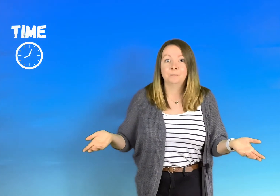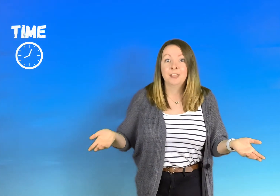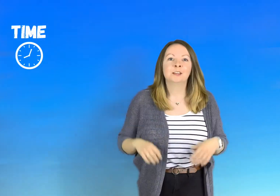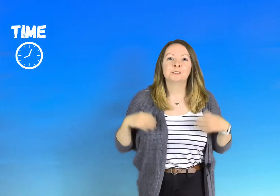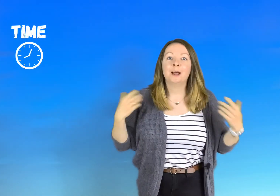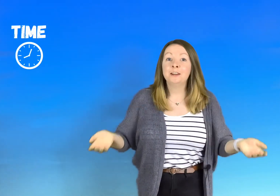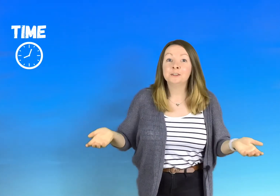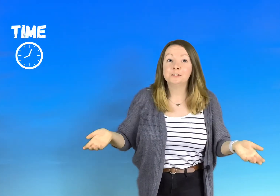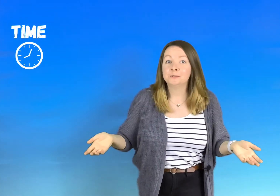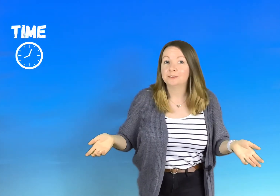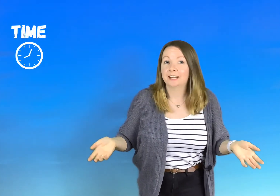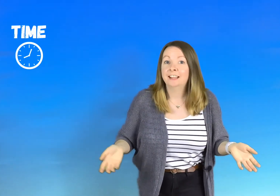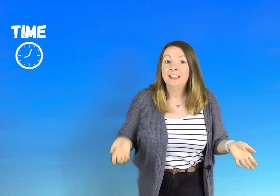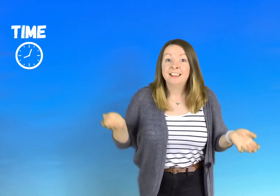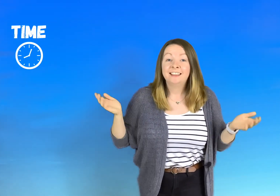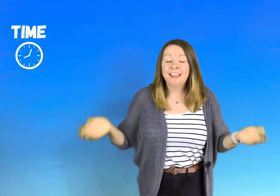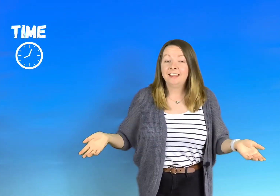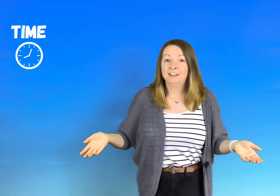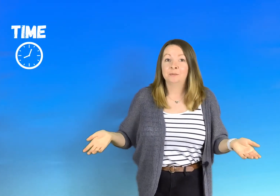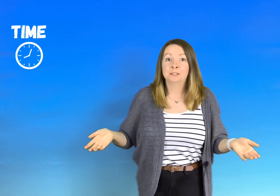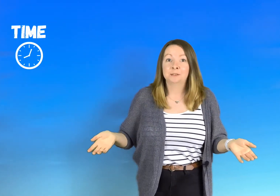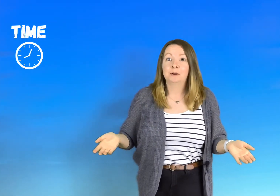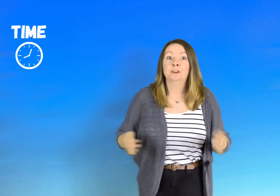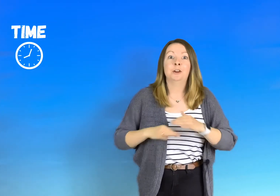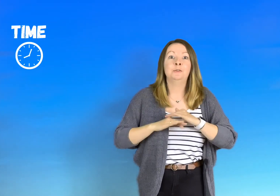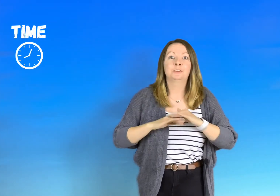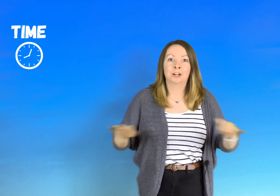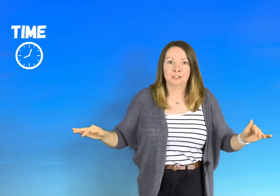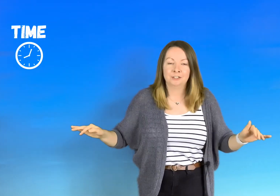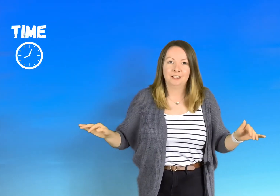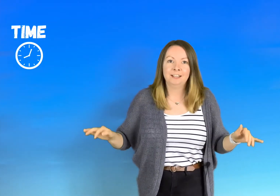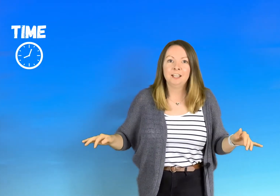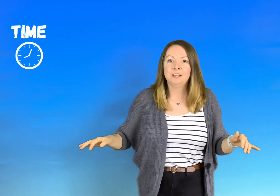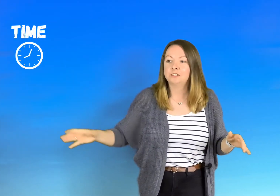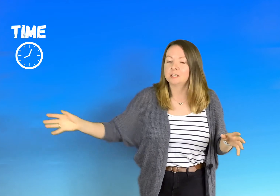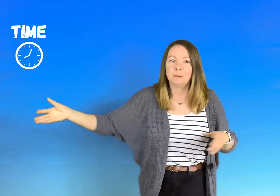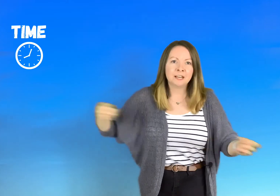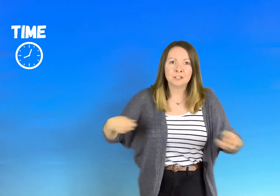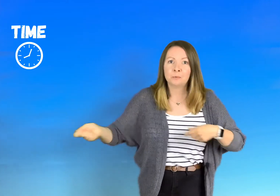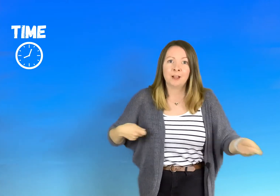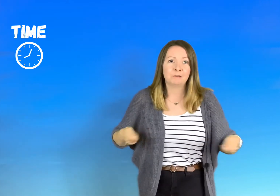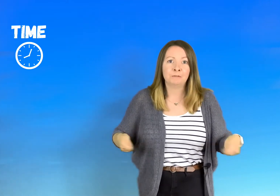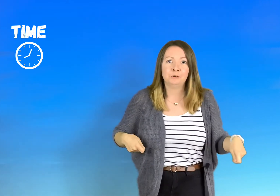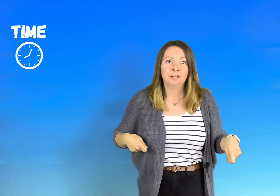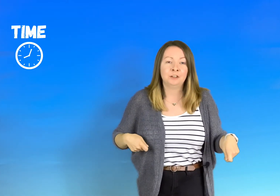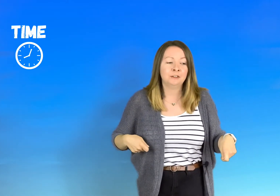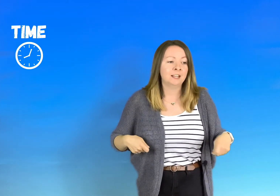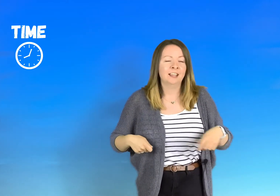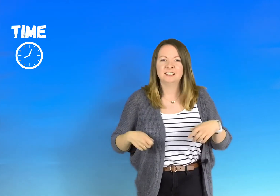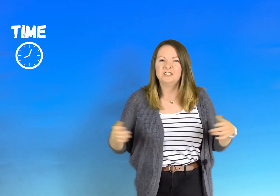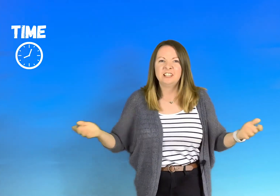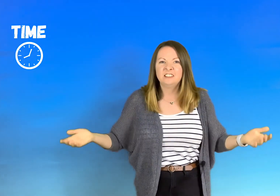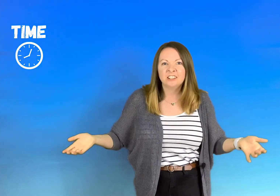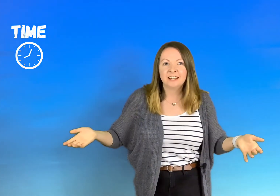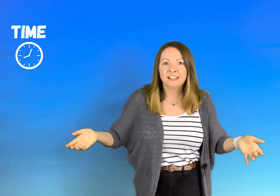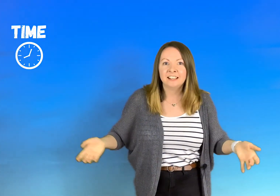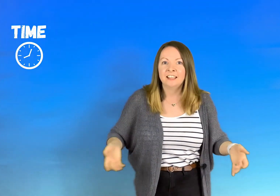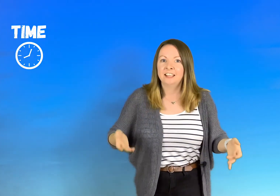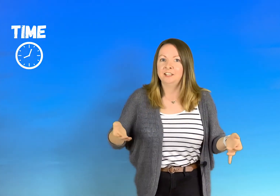so in our story cain was the one who rushed he just picked up whatever fruit he could didn't really look at it he